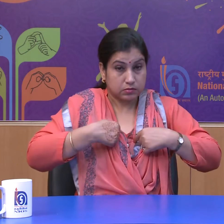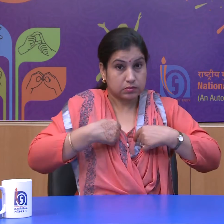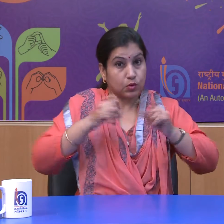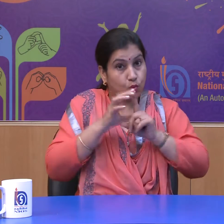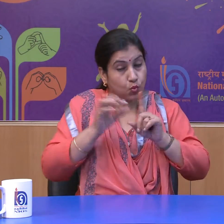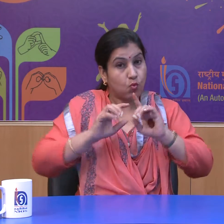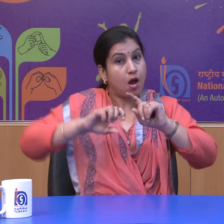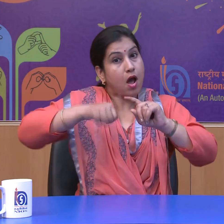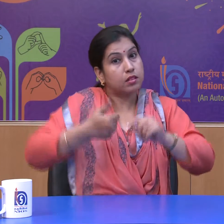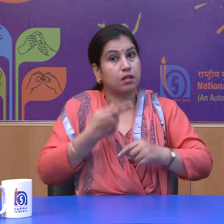for other people.